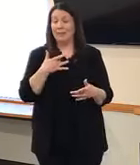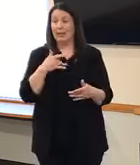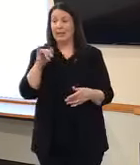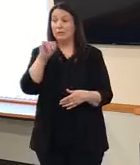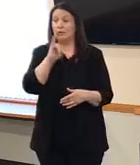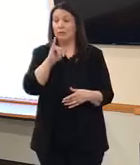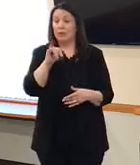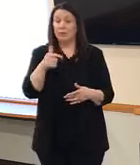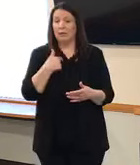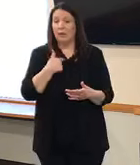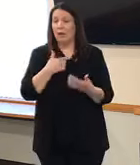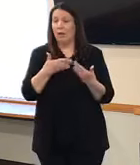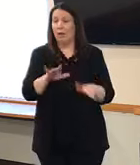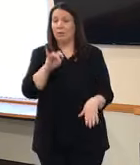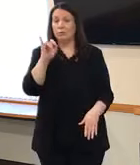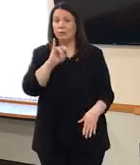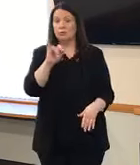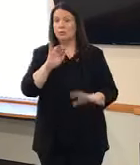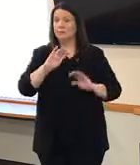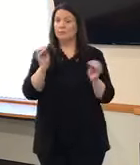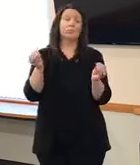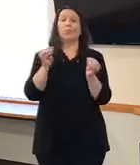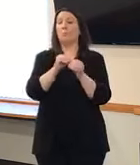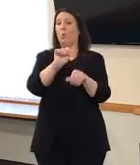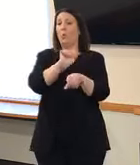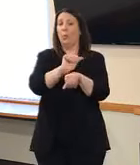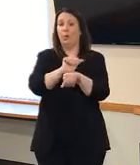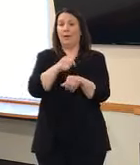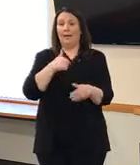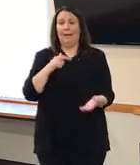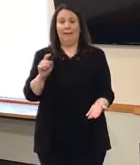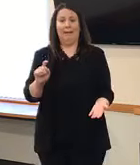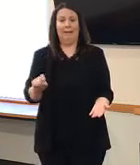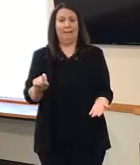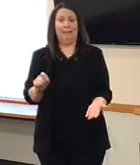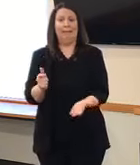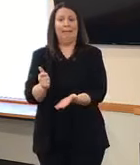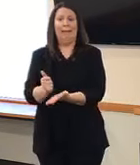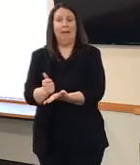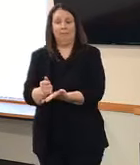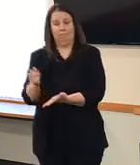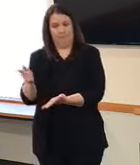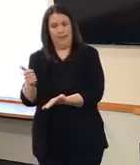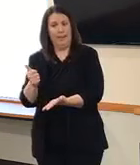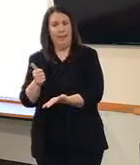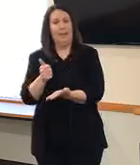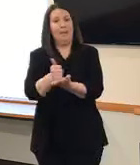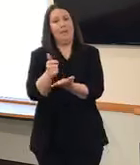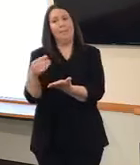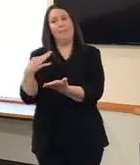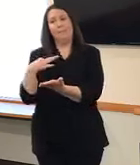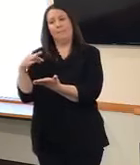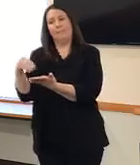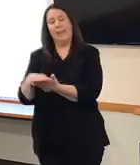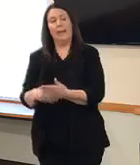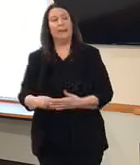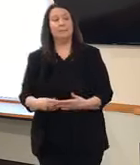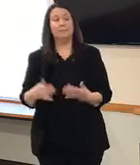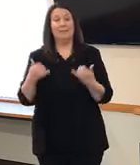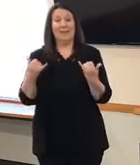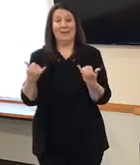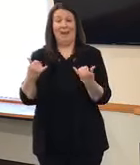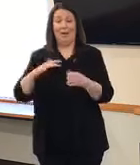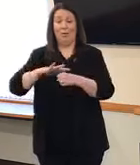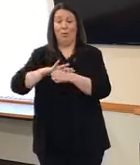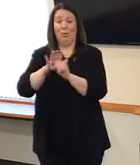coverage to help them gain some medical coverage. Regarding COVID-19,